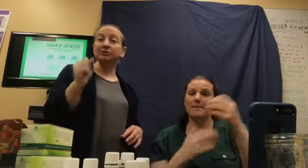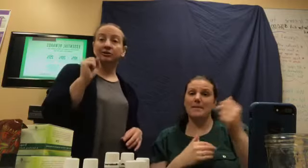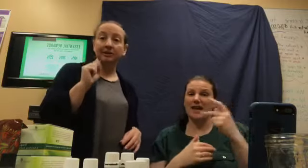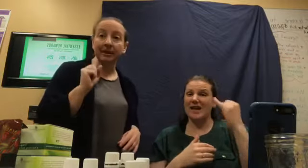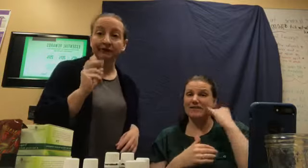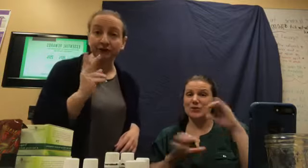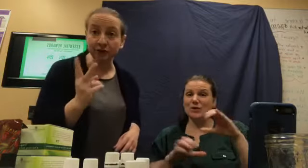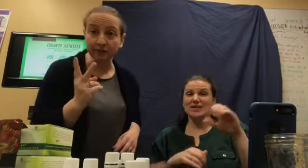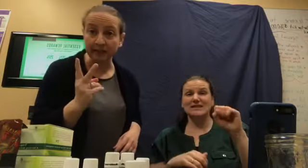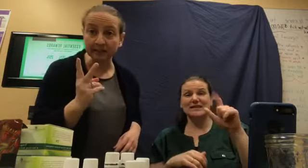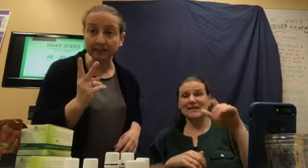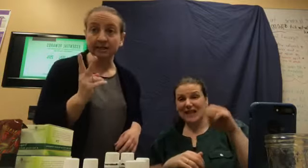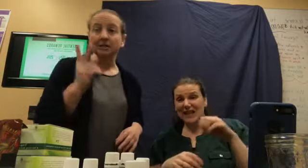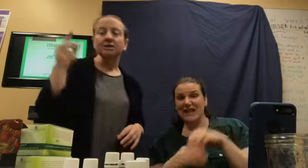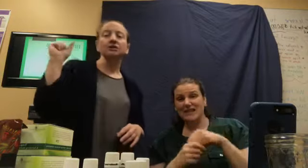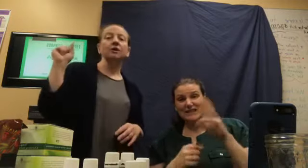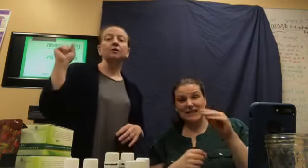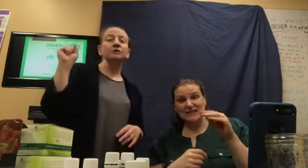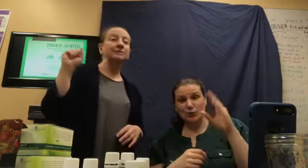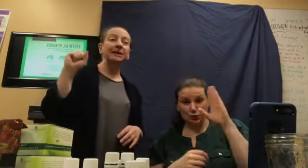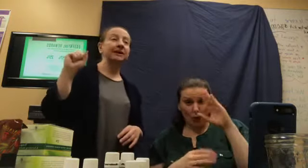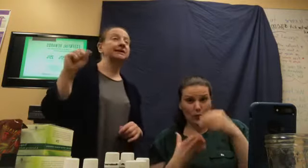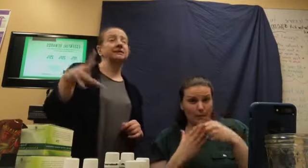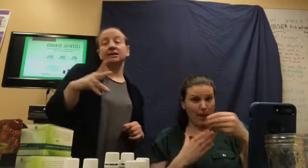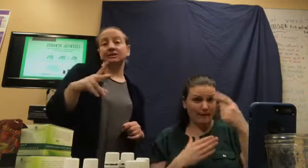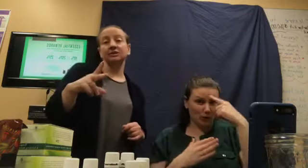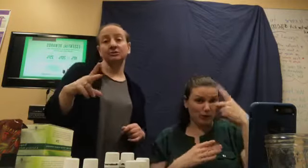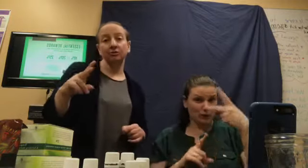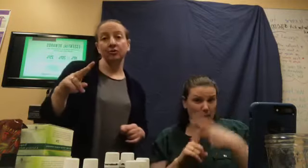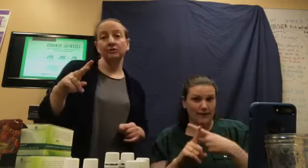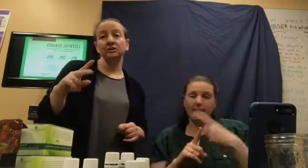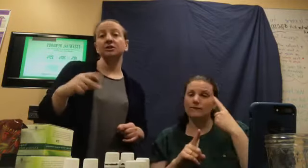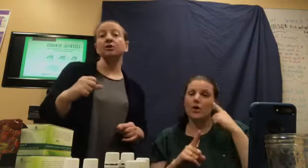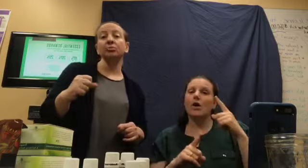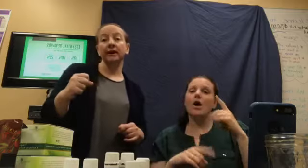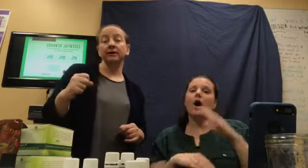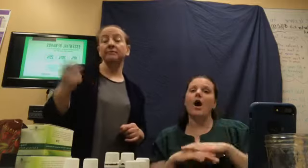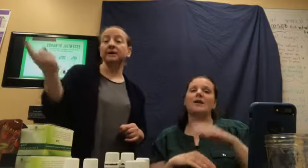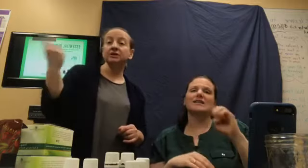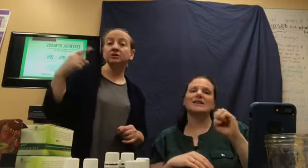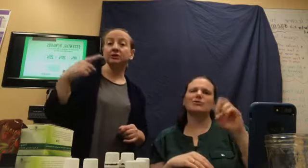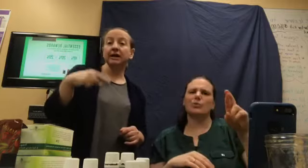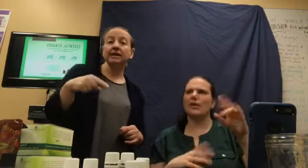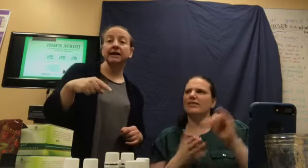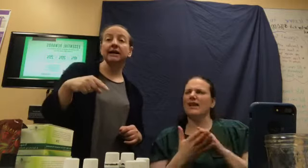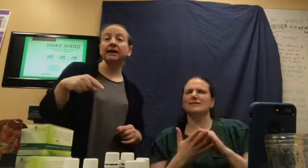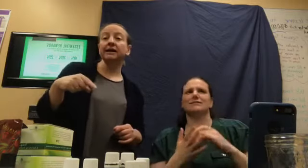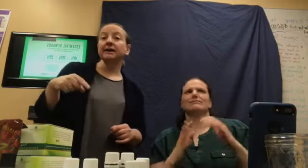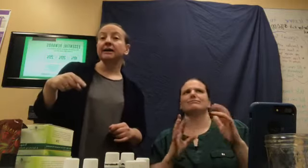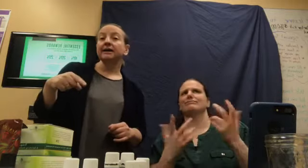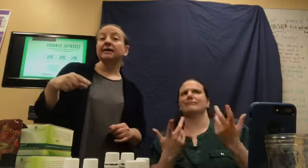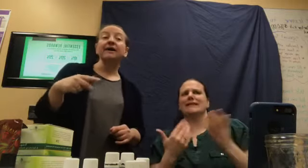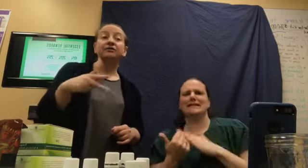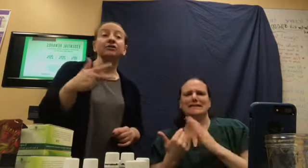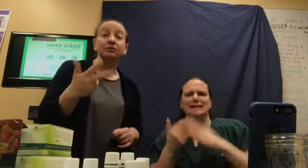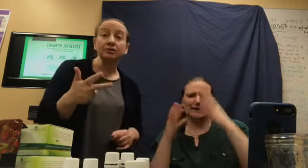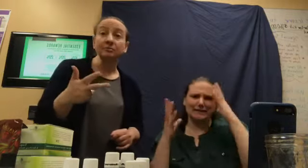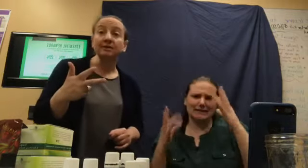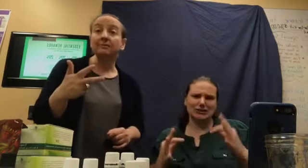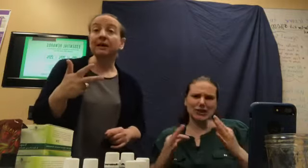you're going to buy for two months. So, to be on Essential Rewards is a no brainer because you'll get, after the third month being